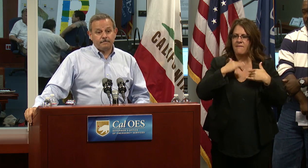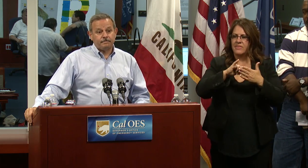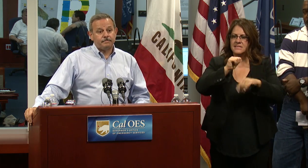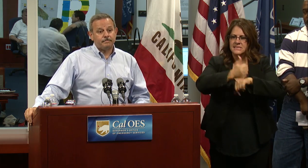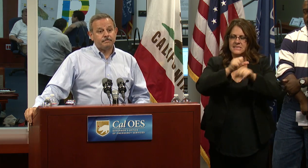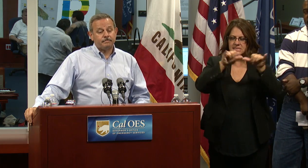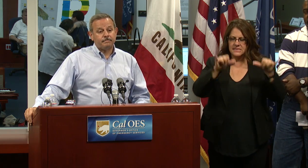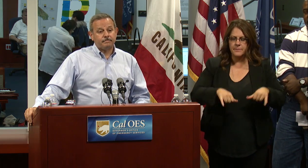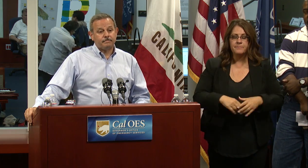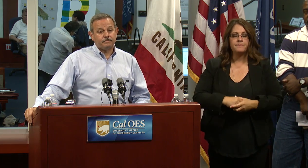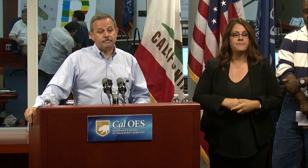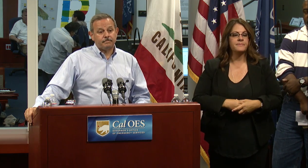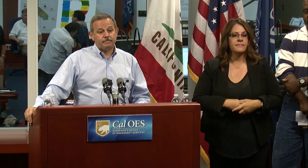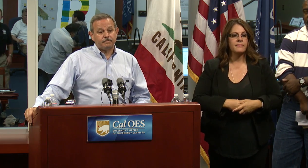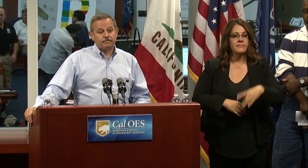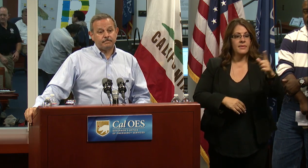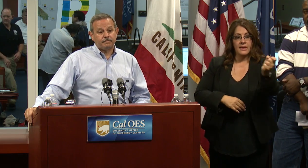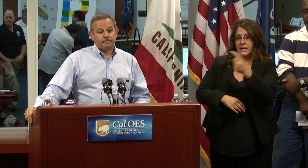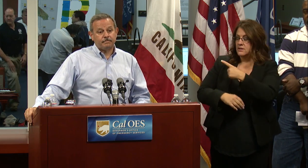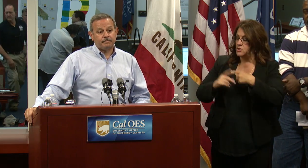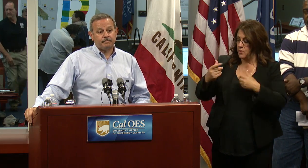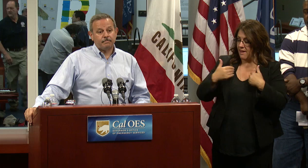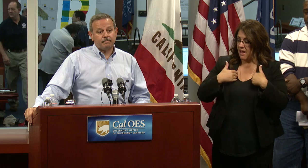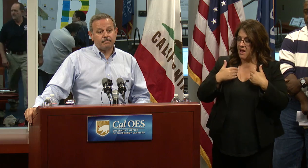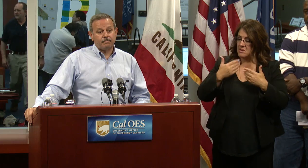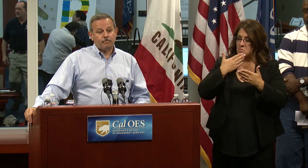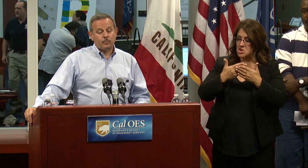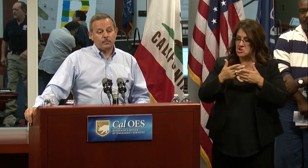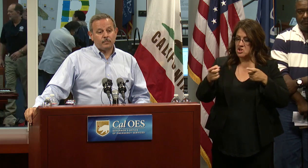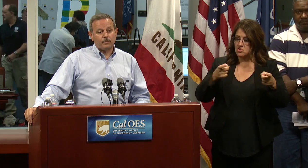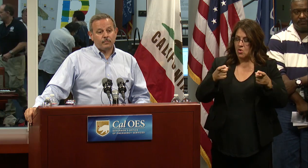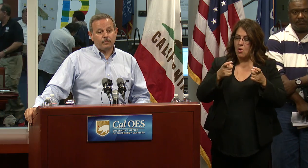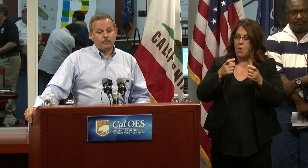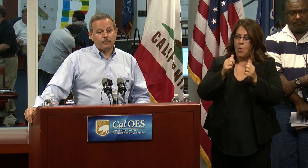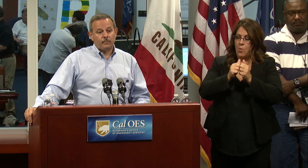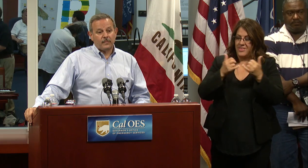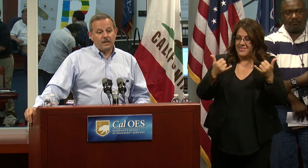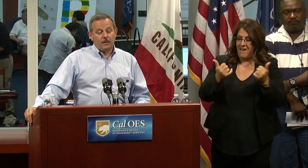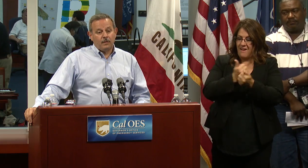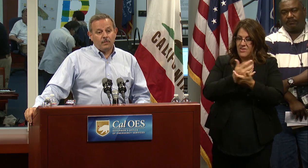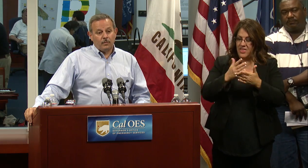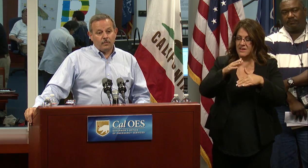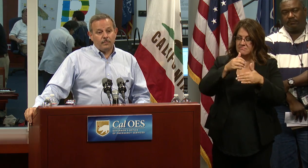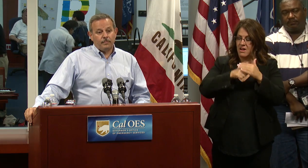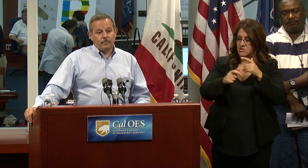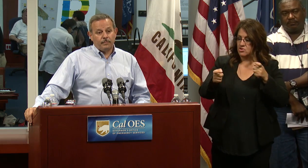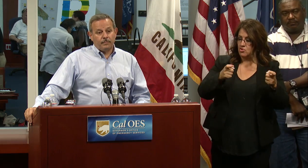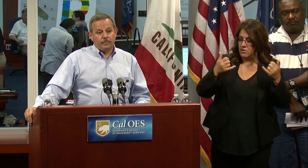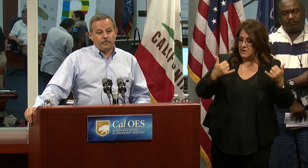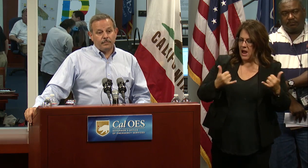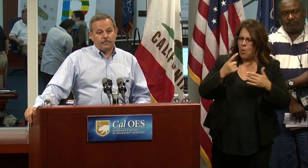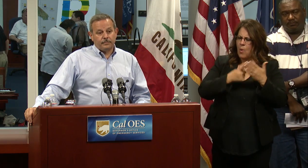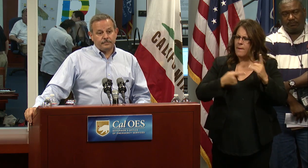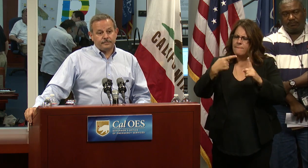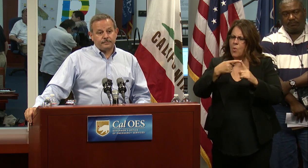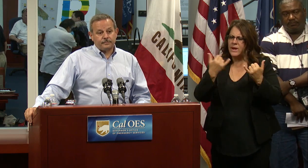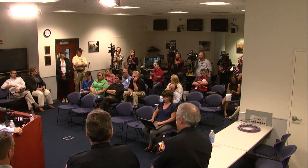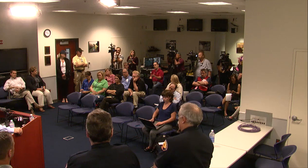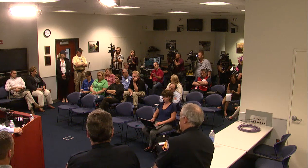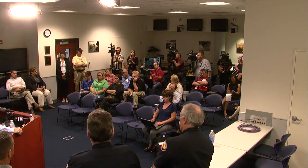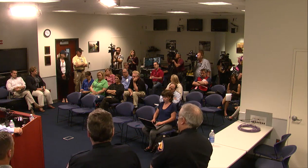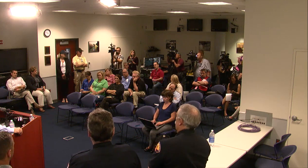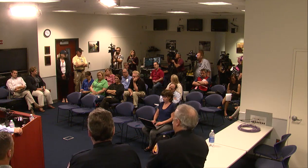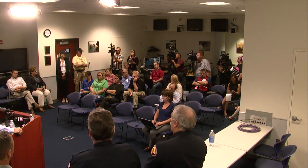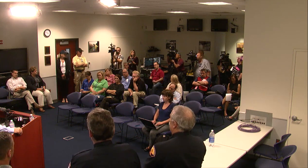Is it accurate so that you feel that you kind of have a handle on things now that everything is slowly coming under control? And so when did you, at what point today did you